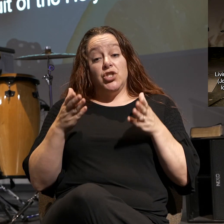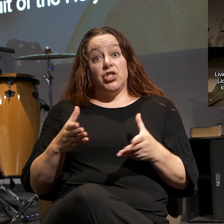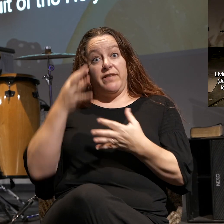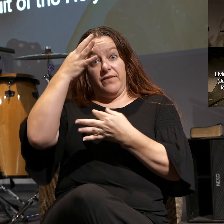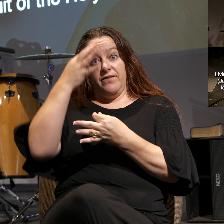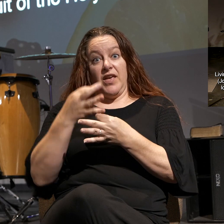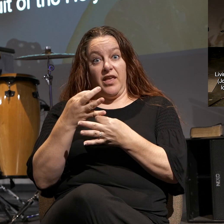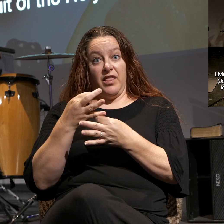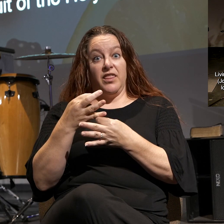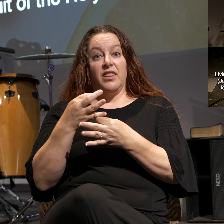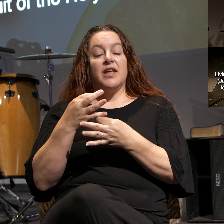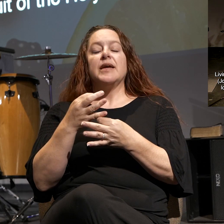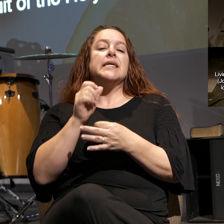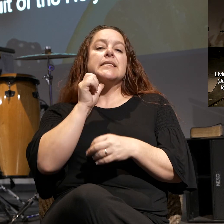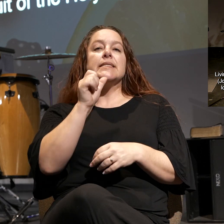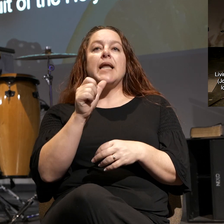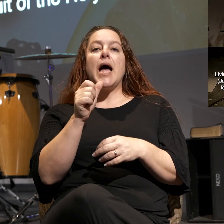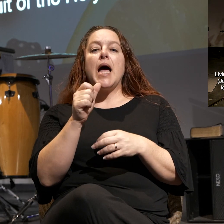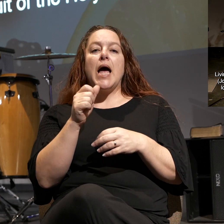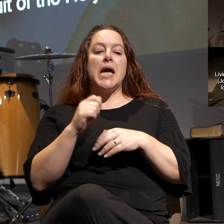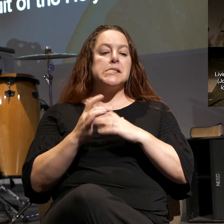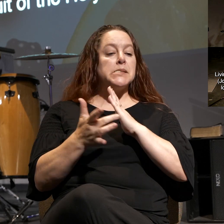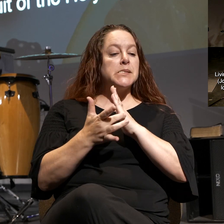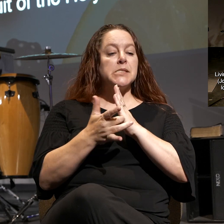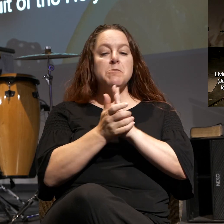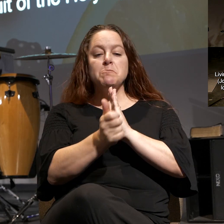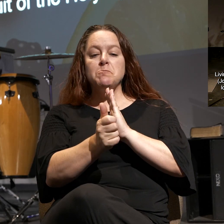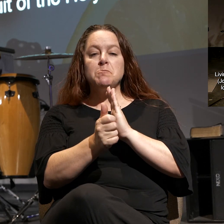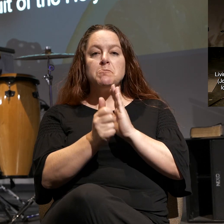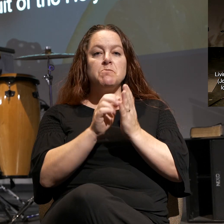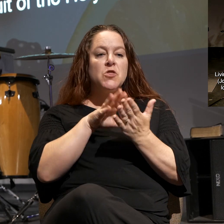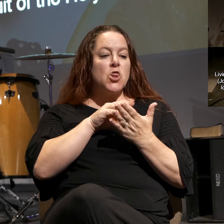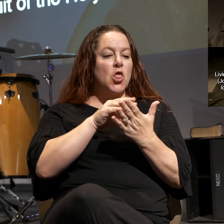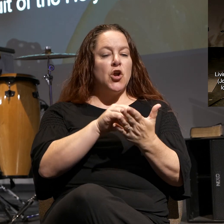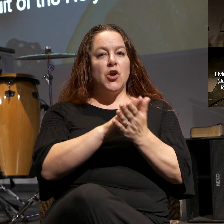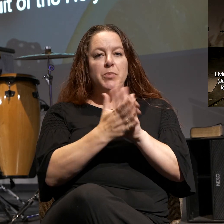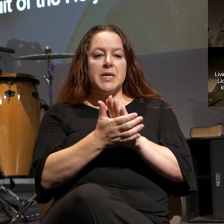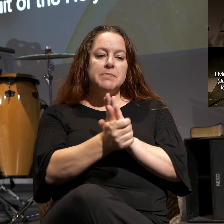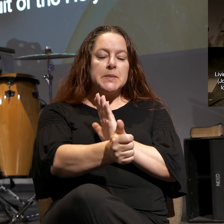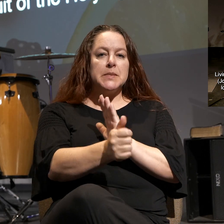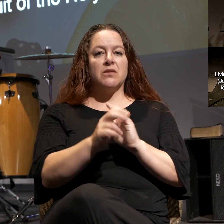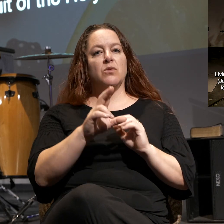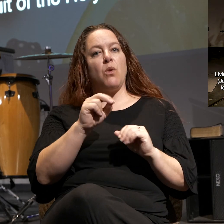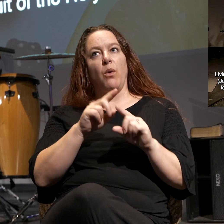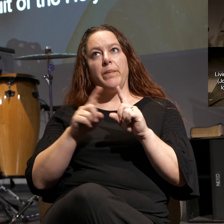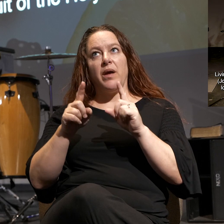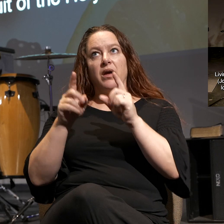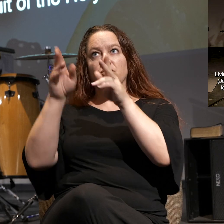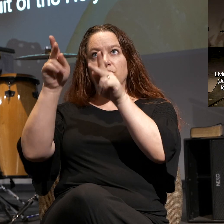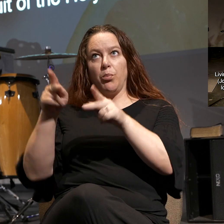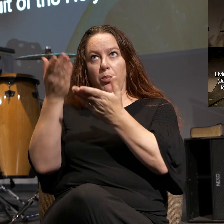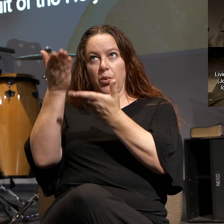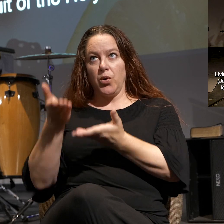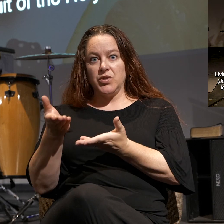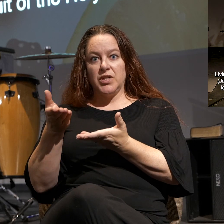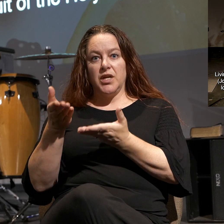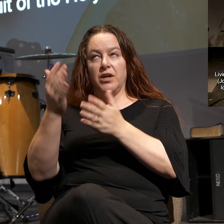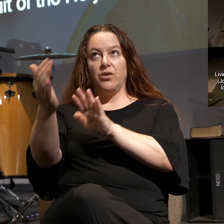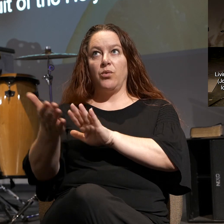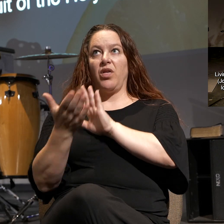is not a technique to be mastered, but it is a person you encounter,